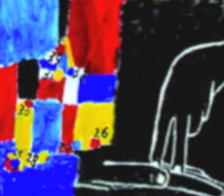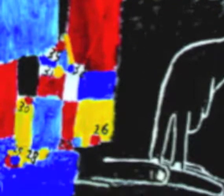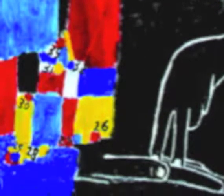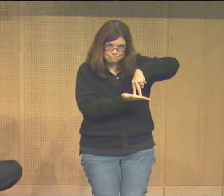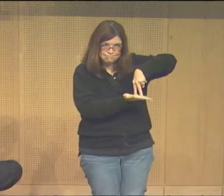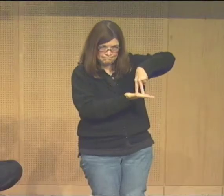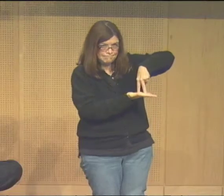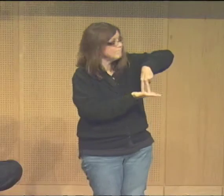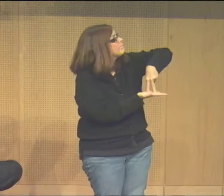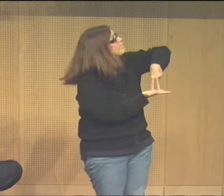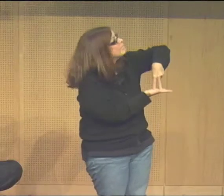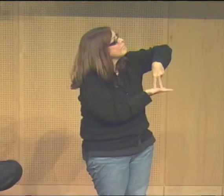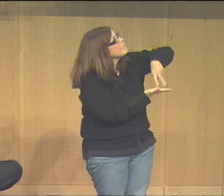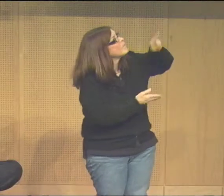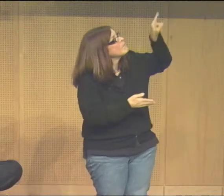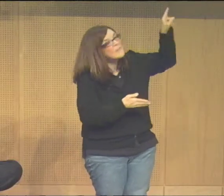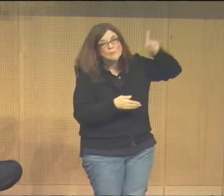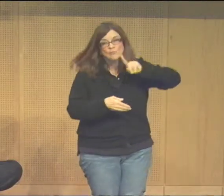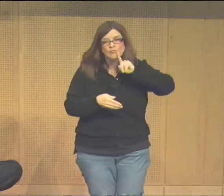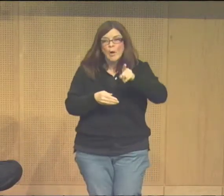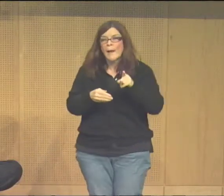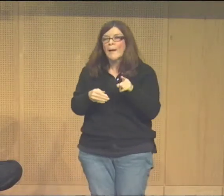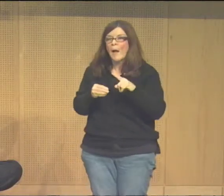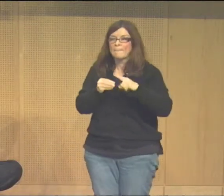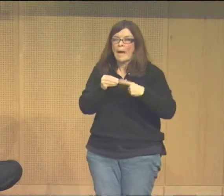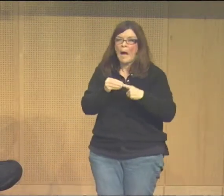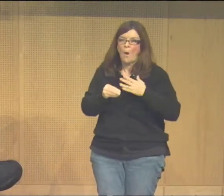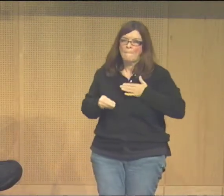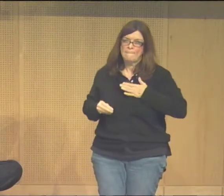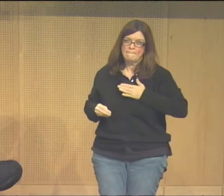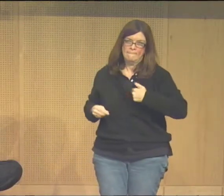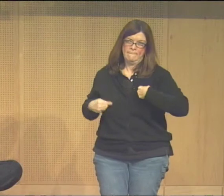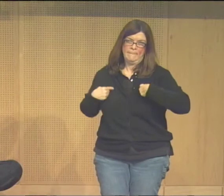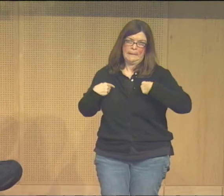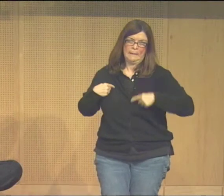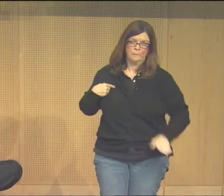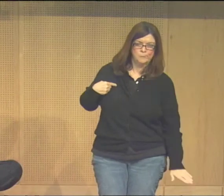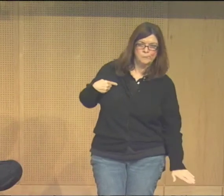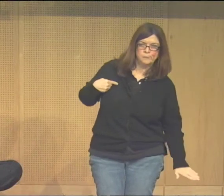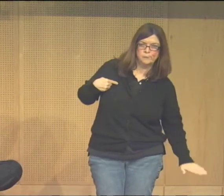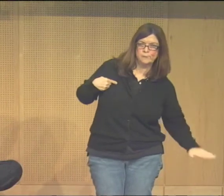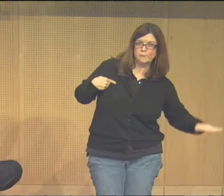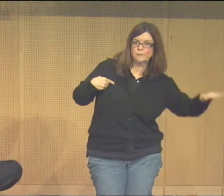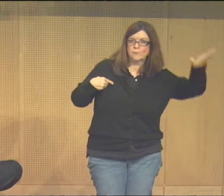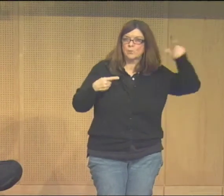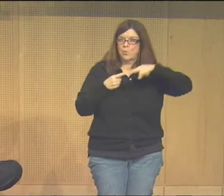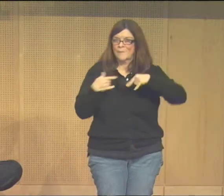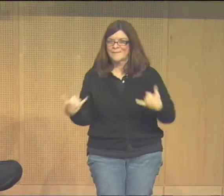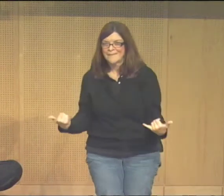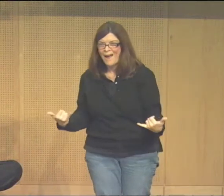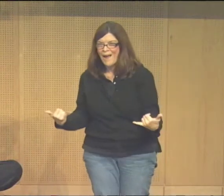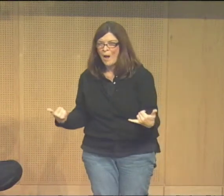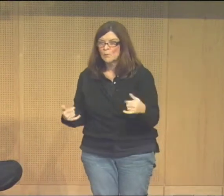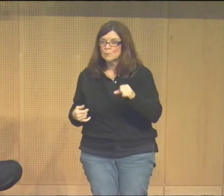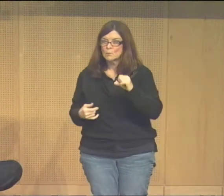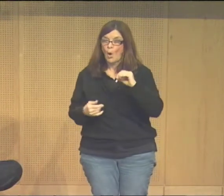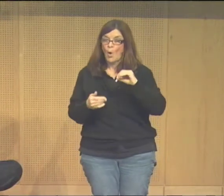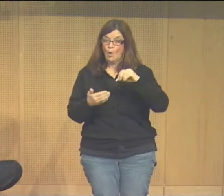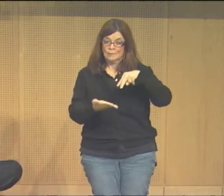Yes, you do see that stand, the sign for stand. This is really about my childhood and my journey up